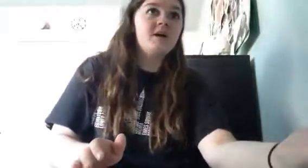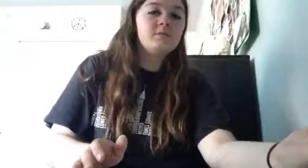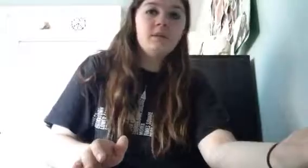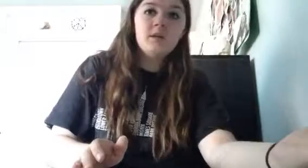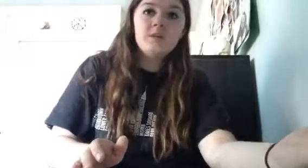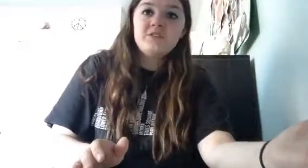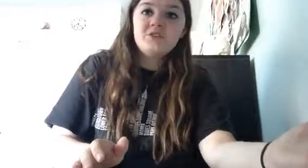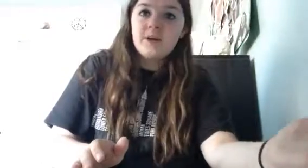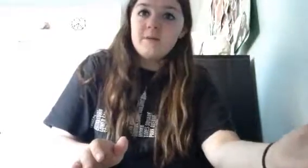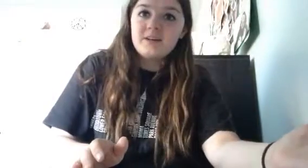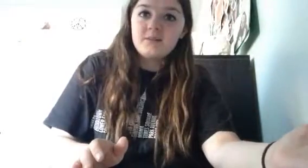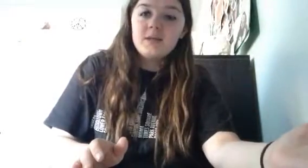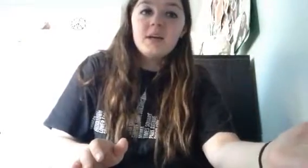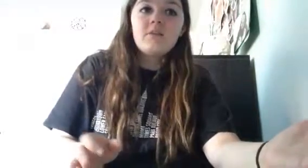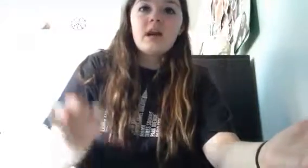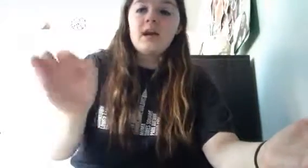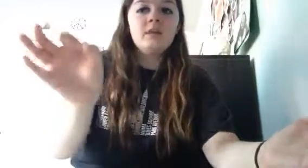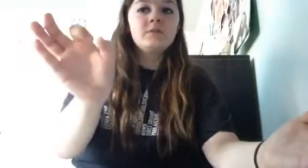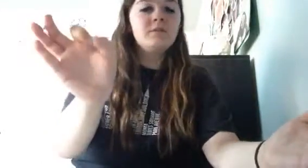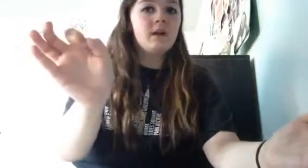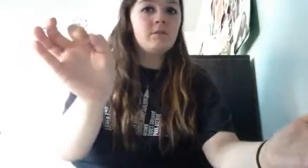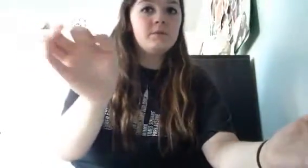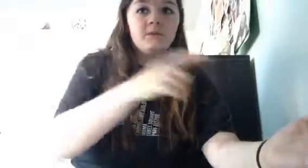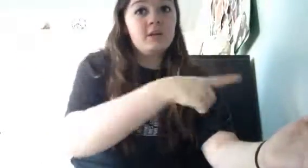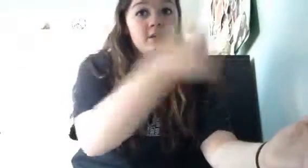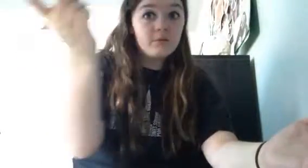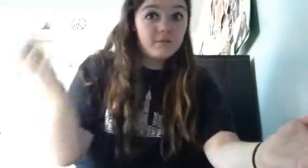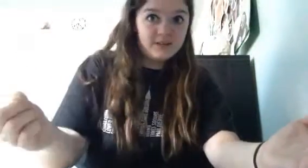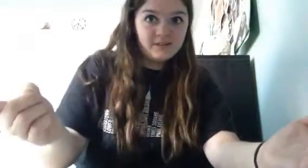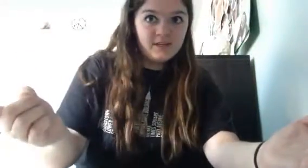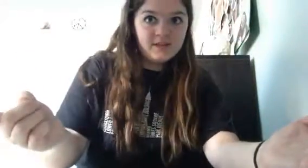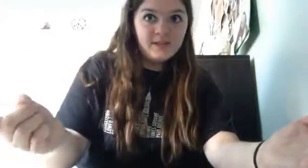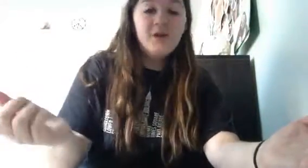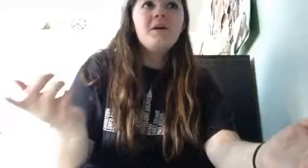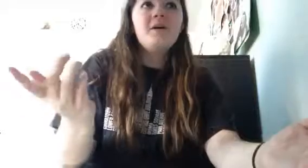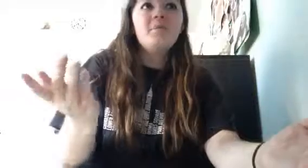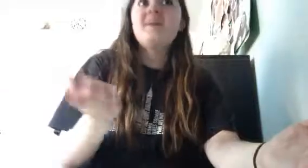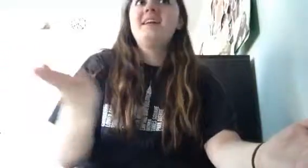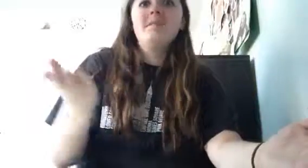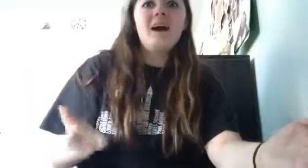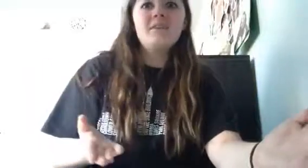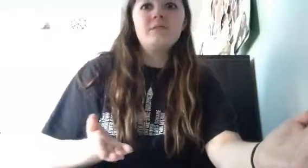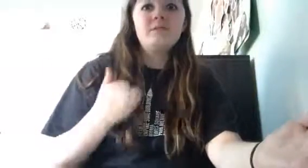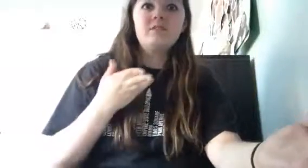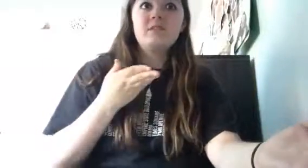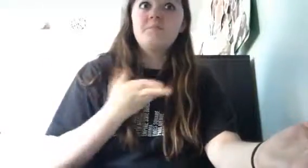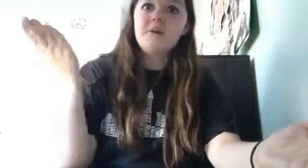pass me he wasn't trying to pass me like i kind of slowed down a bit so like he could pass me but he didn't pass me so i just sped